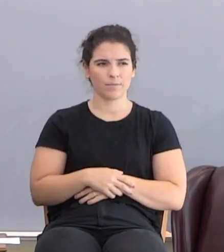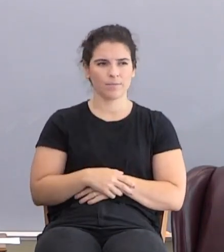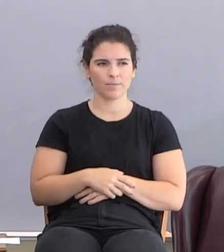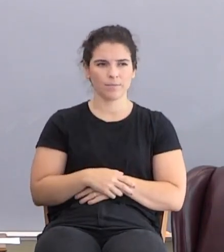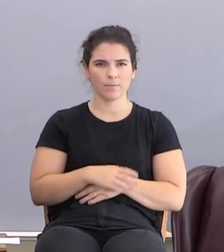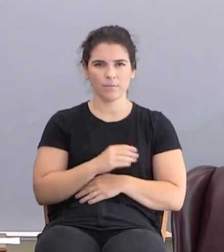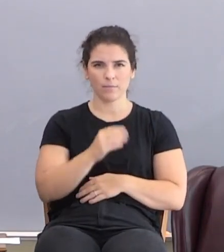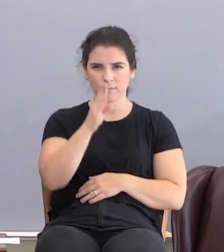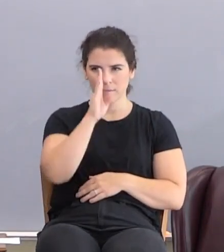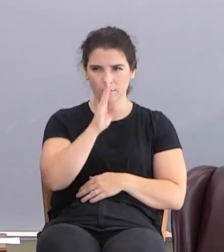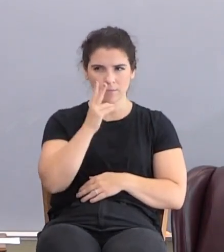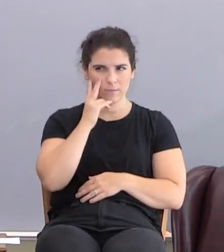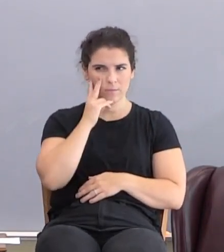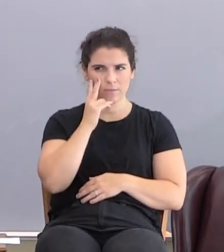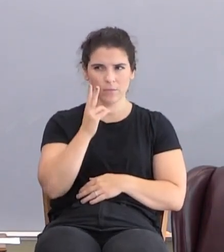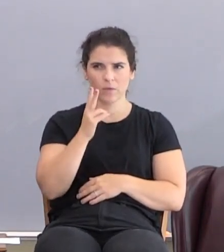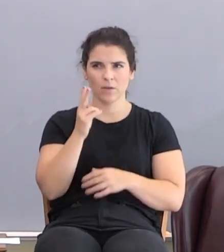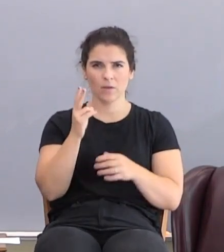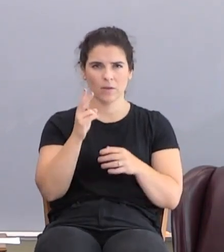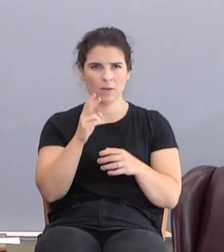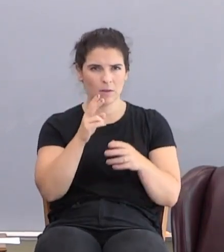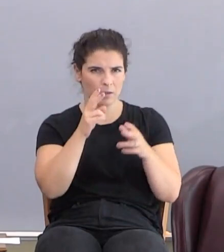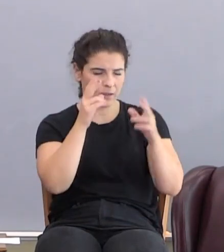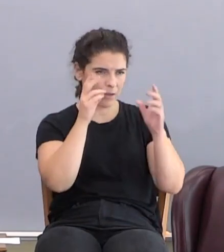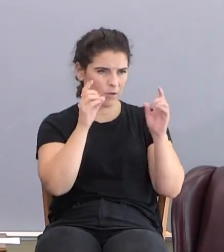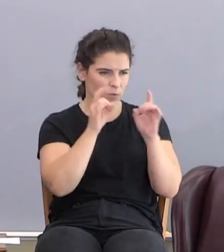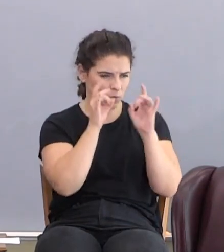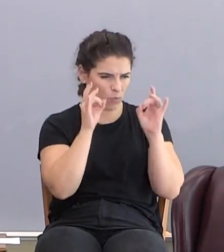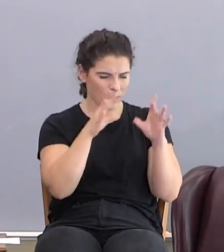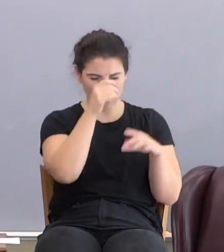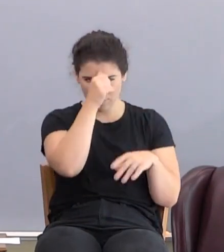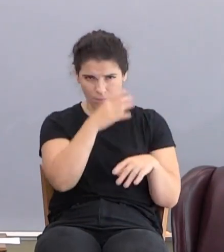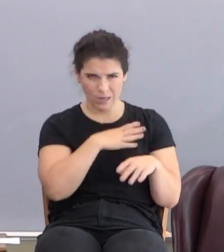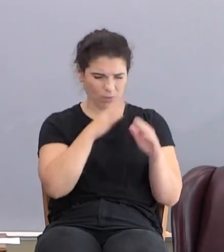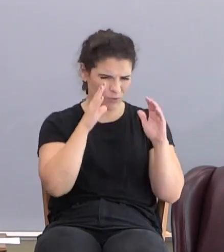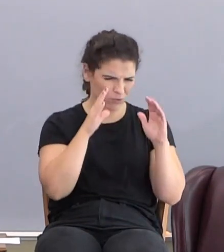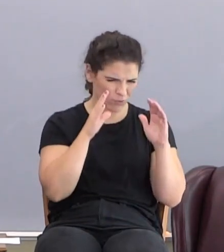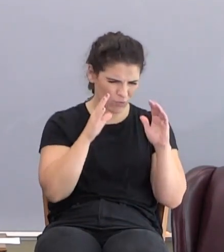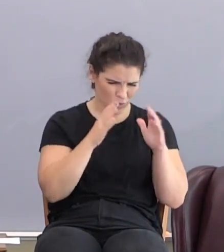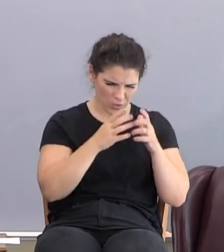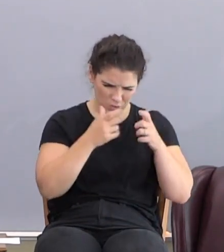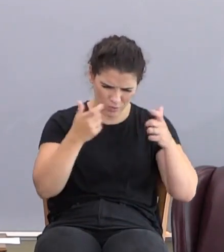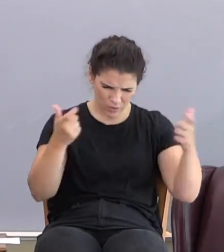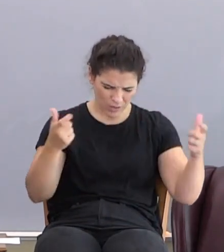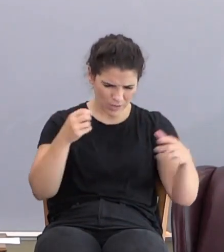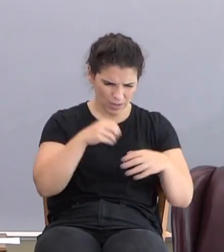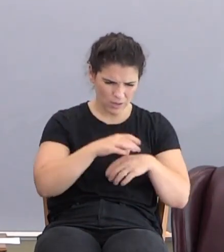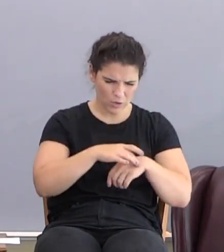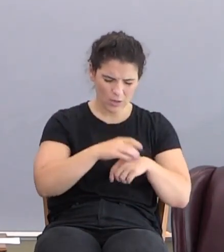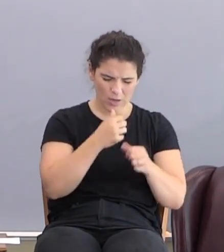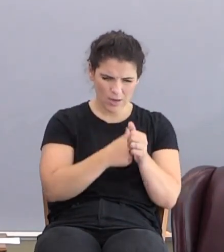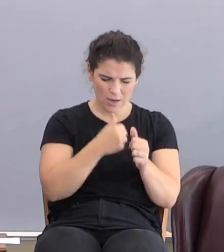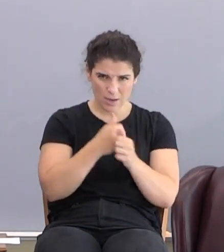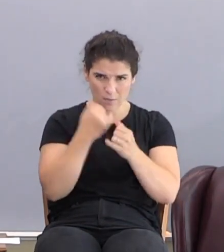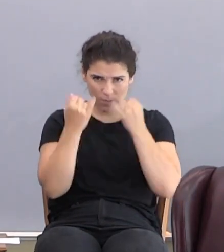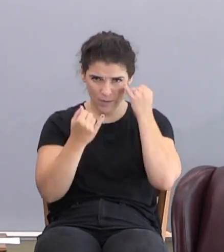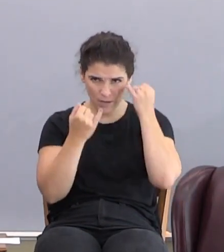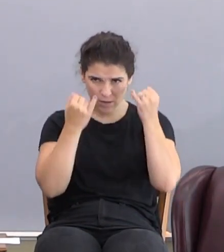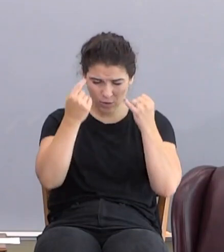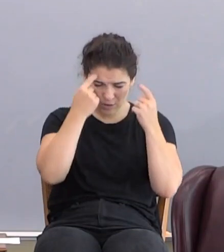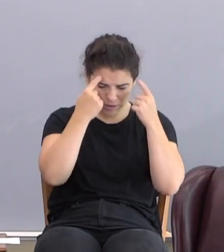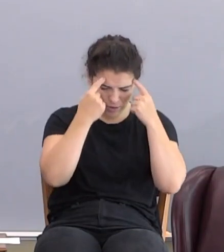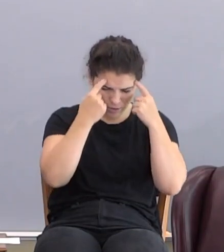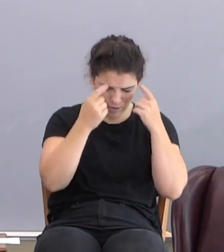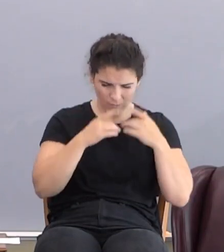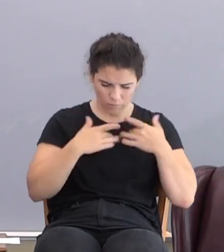And God saw that the wickedness of man was great in the earth, and that every imagination and thoughts of his heart was only